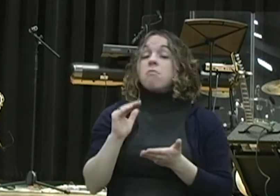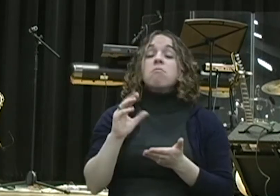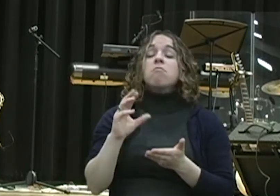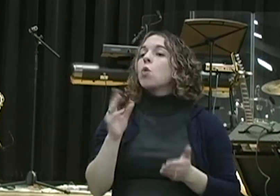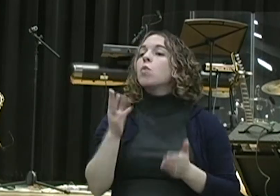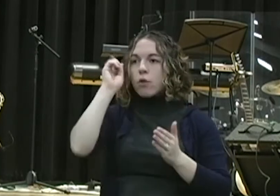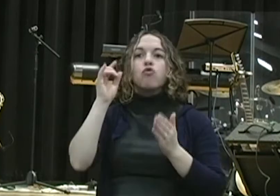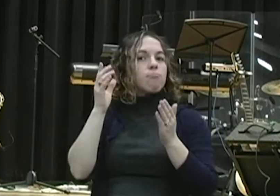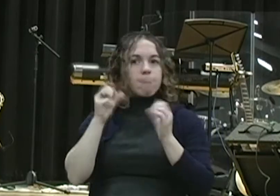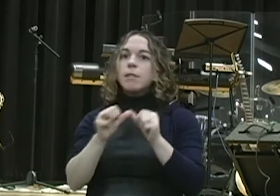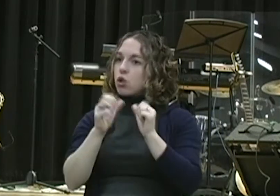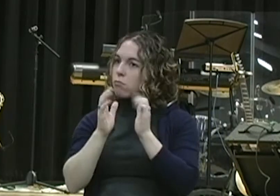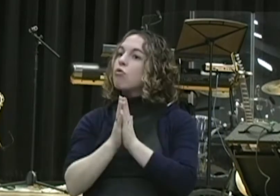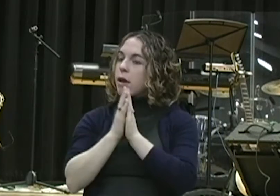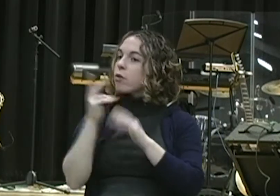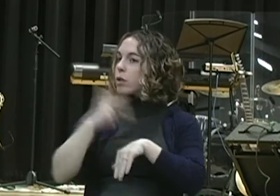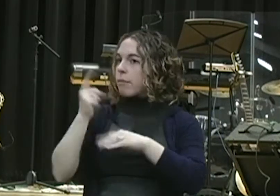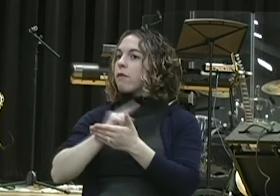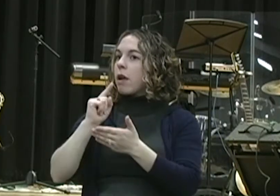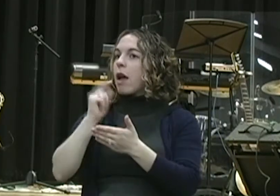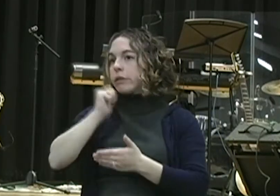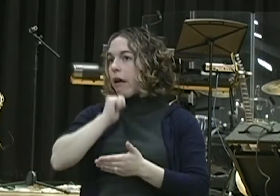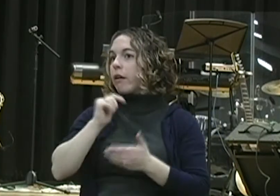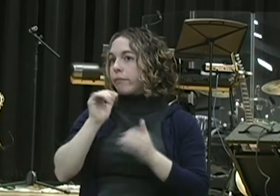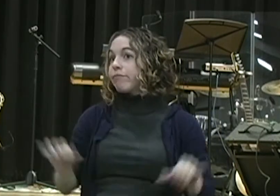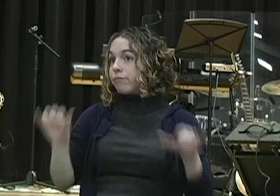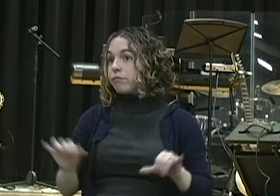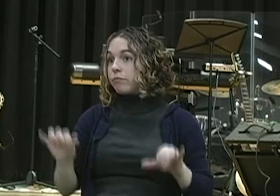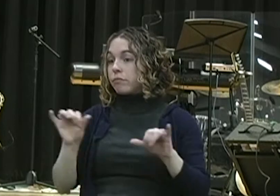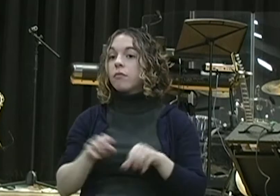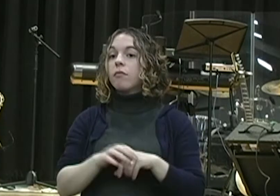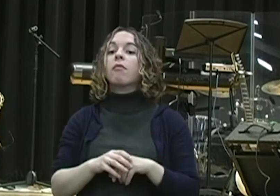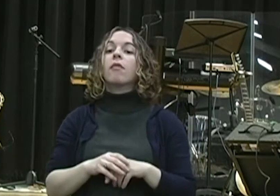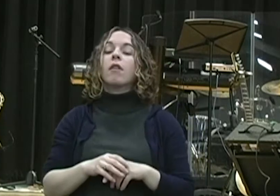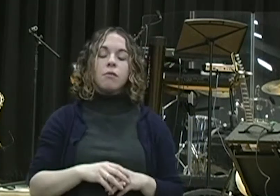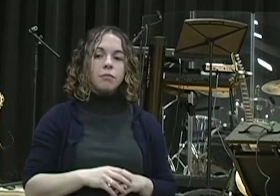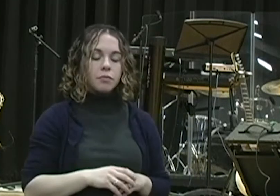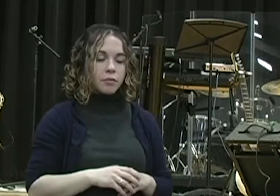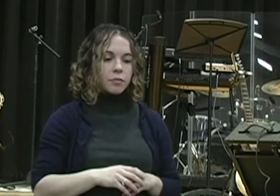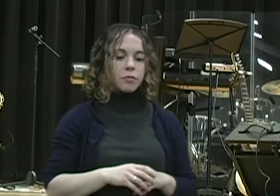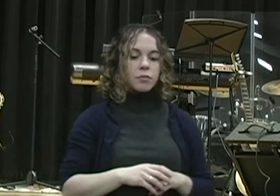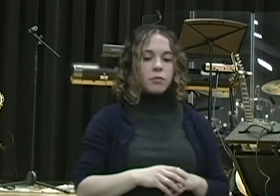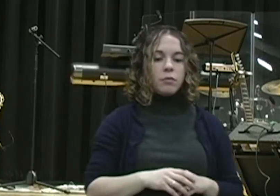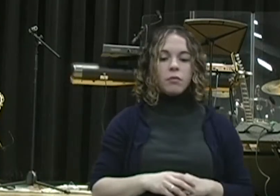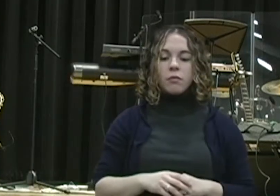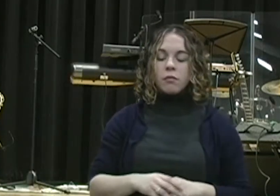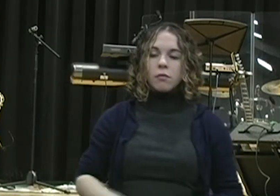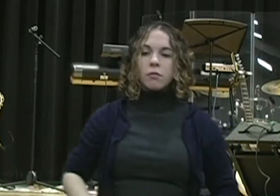go to chapter 9 and look at another story about Daniel. Now, it's interesting. We just went from chapter 6 and now we're going to